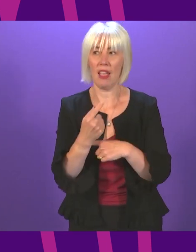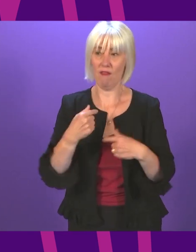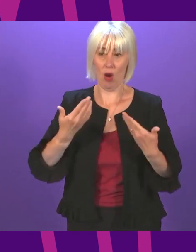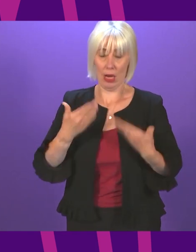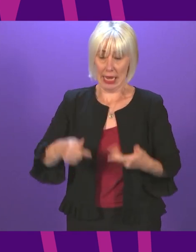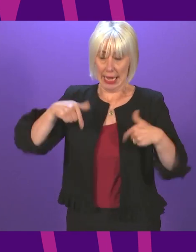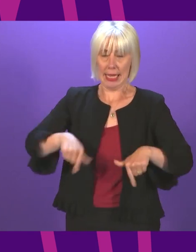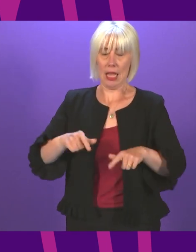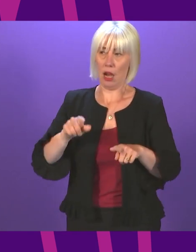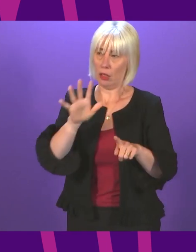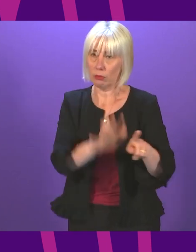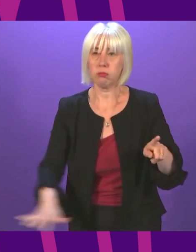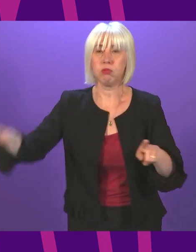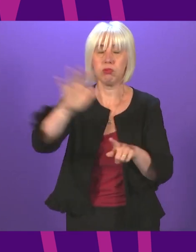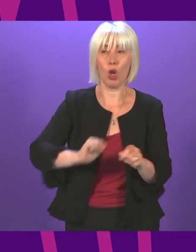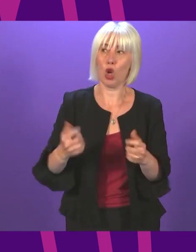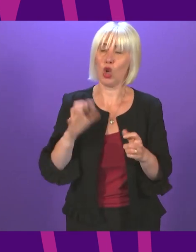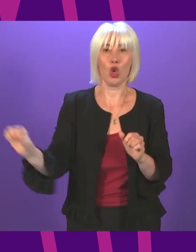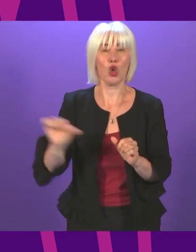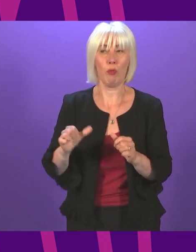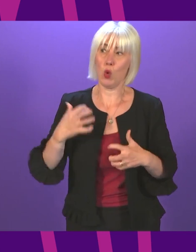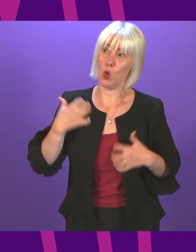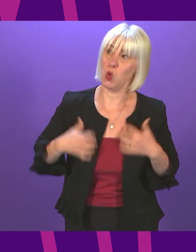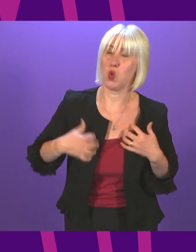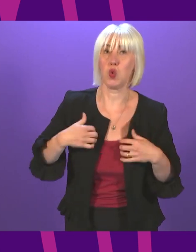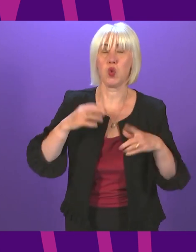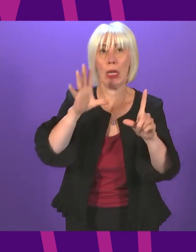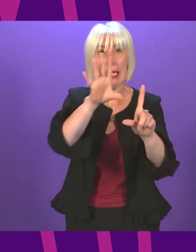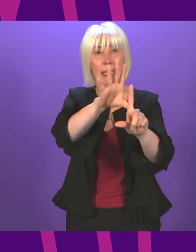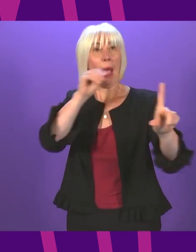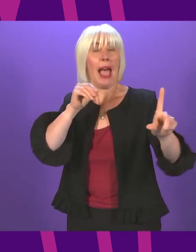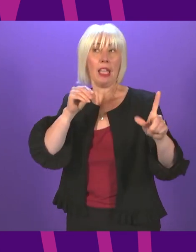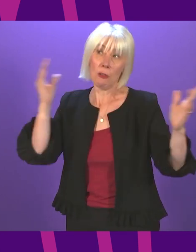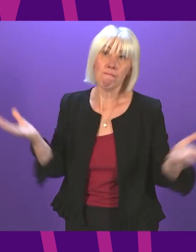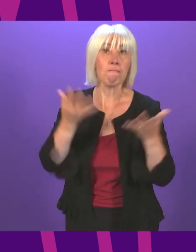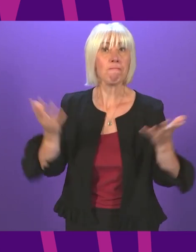should genuinely be enthused inspired and excited by it Alistair Allen